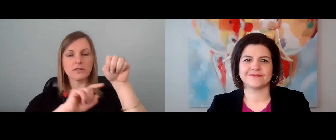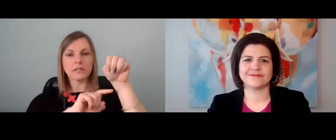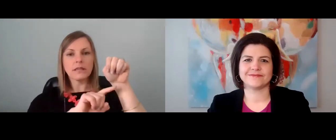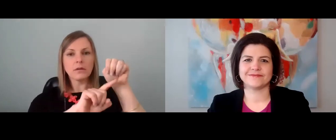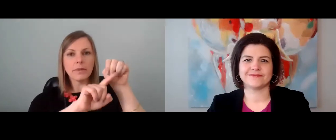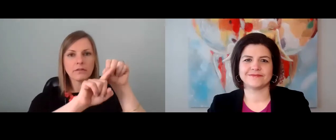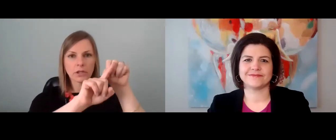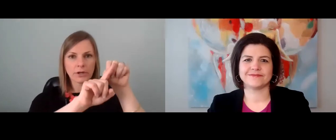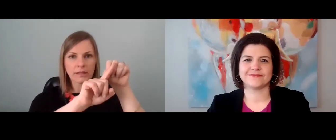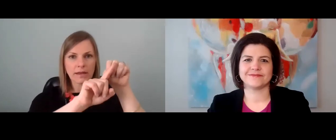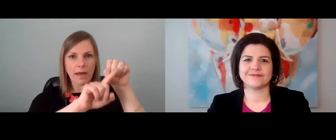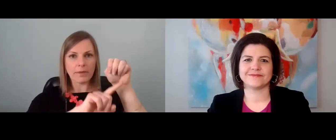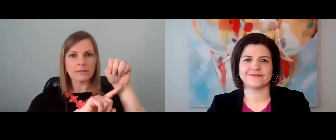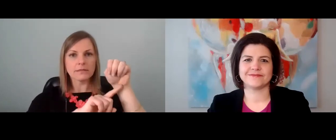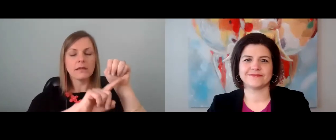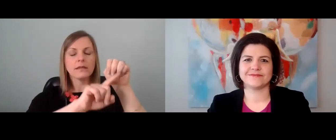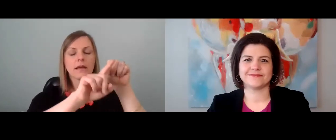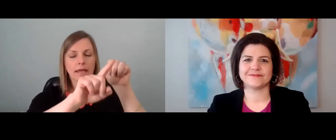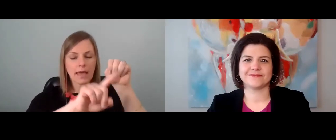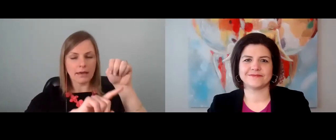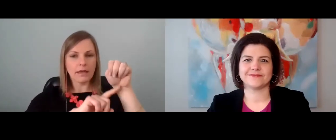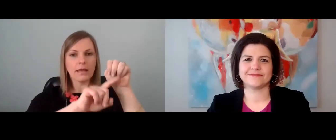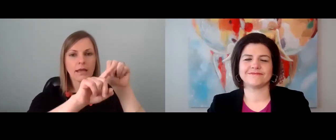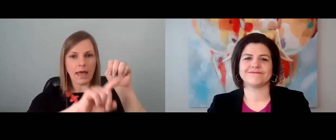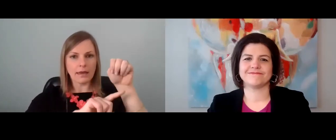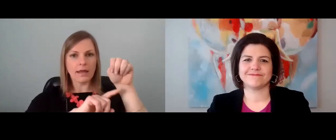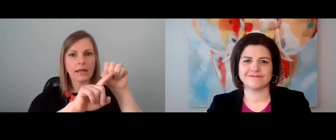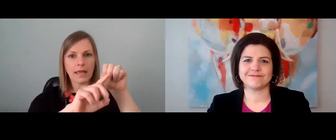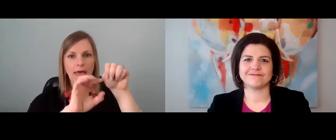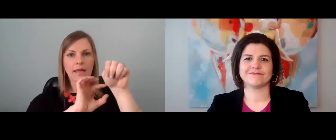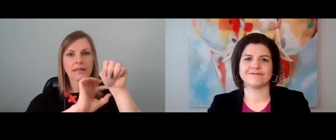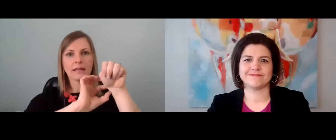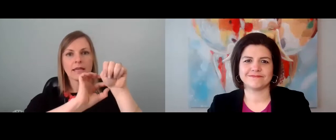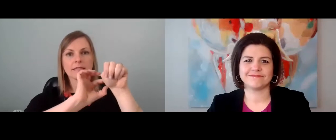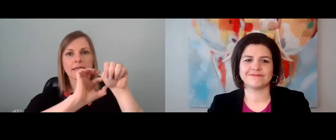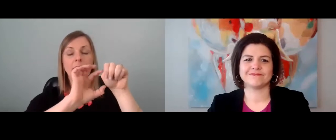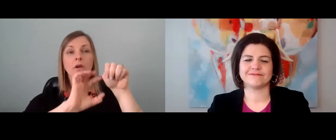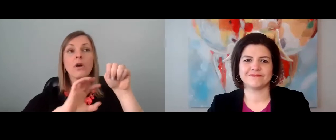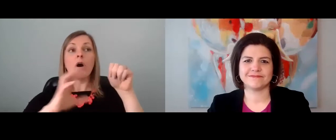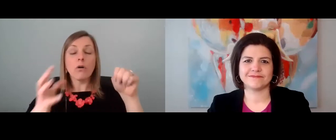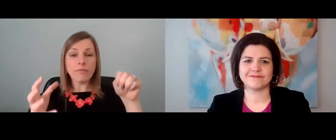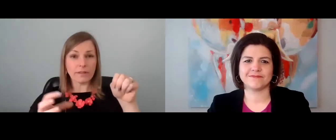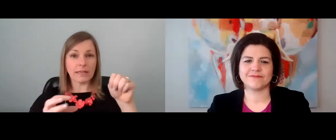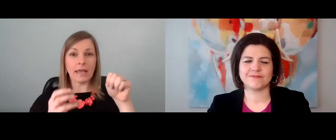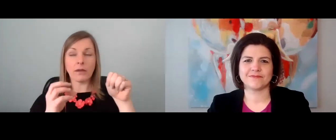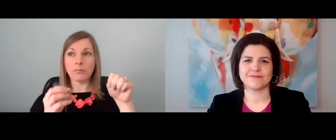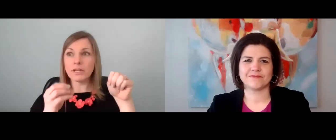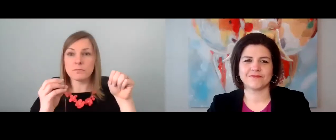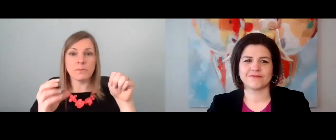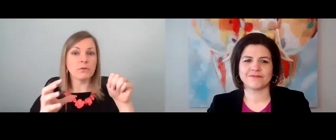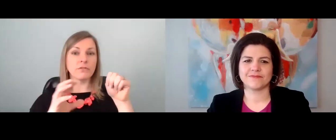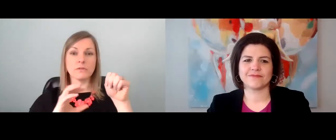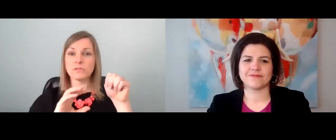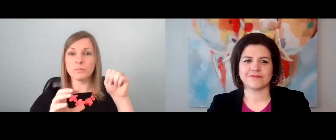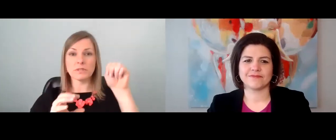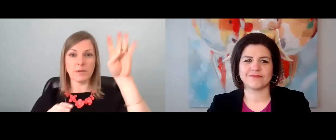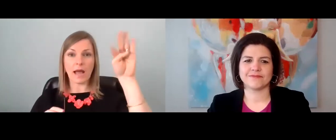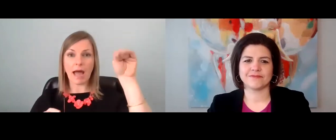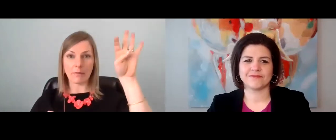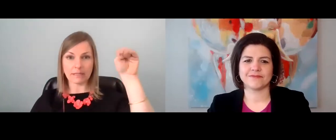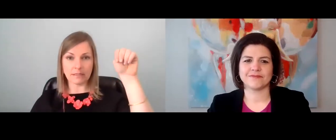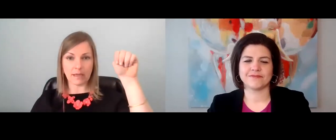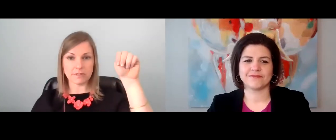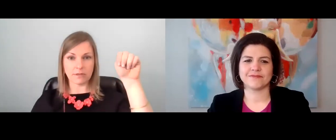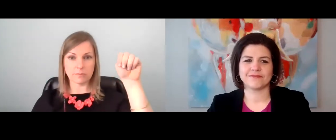And there's a little bit of learning that happens again and again and again. And that lays down, hopefully a rich, beautiful, super